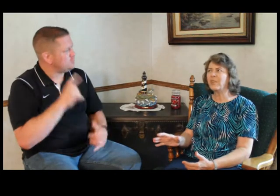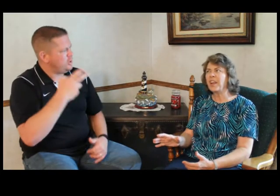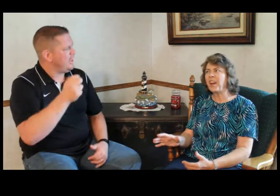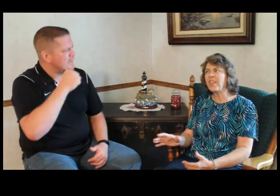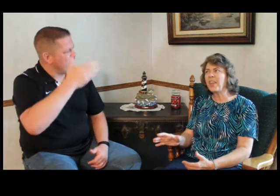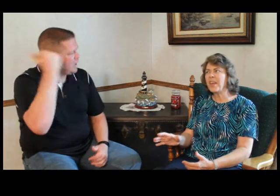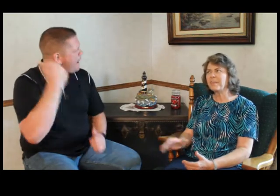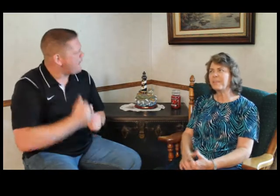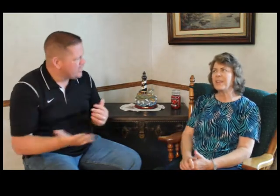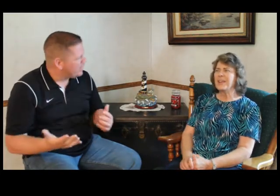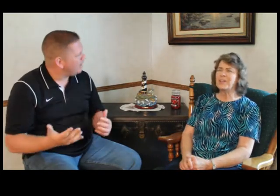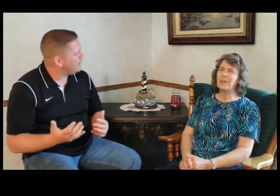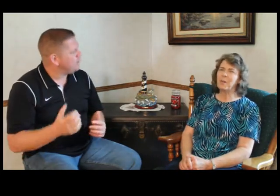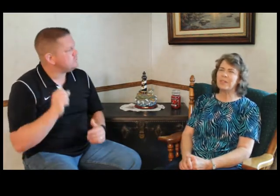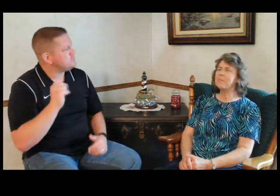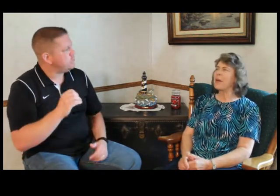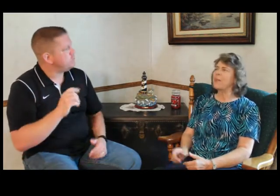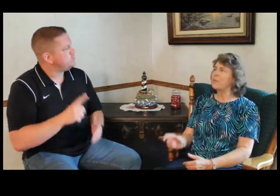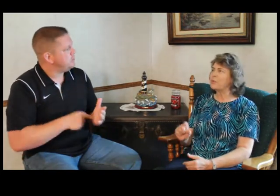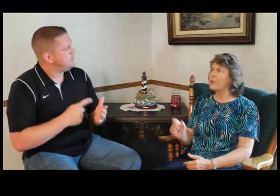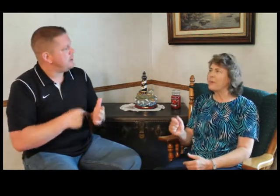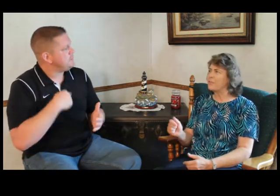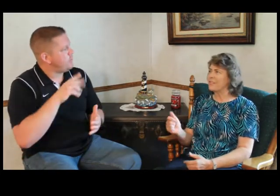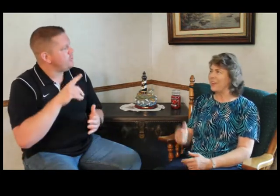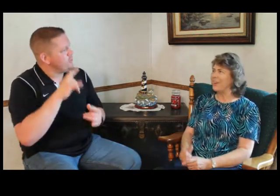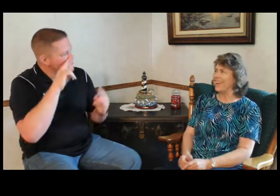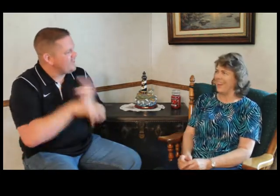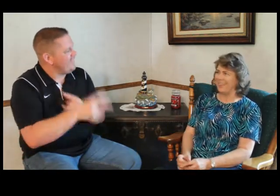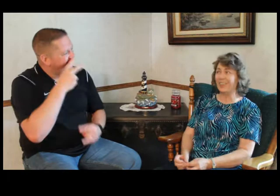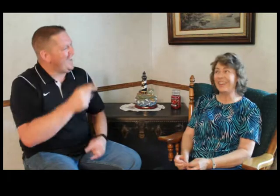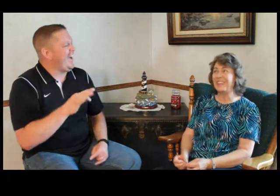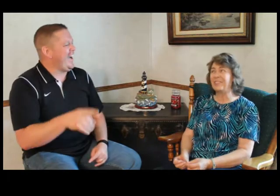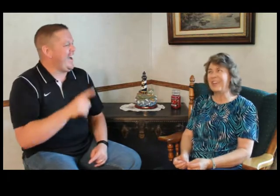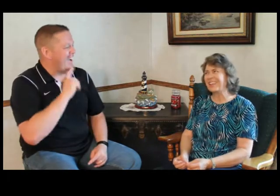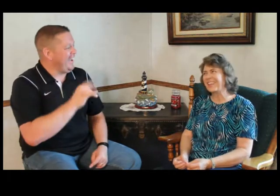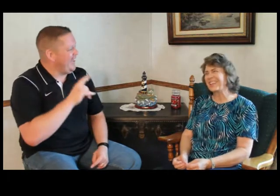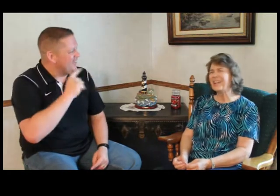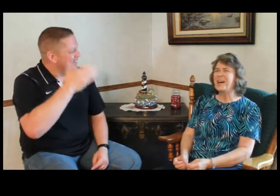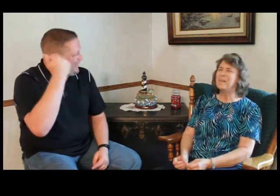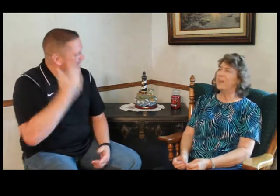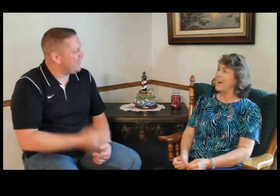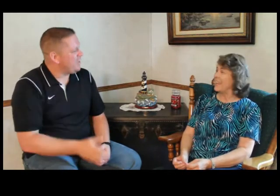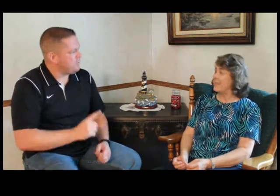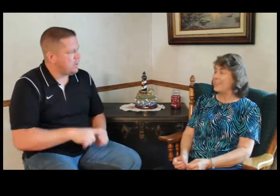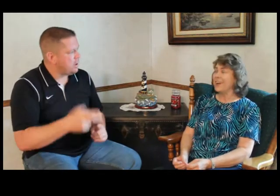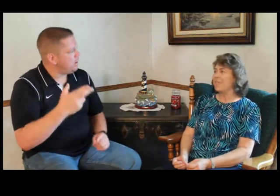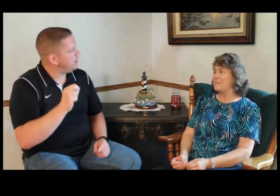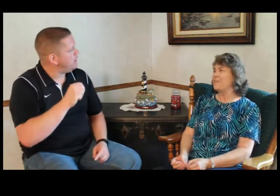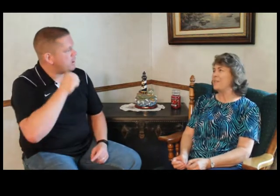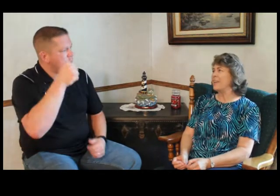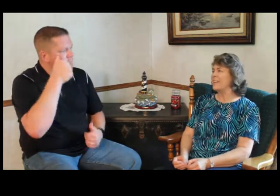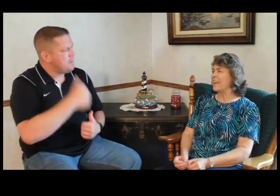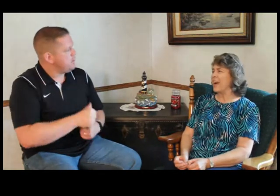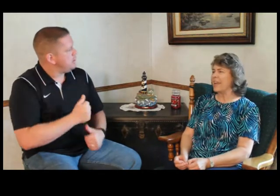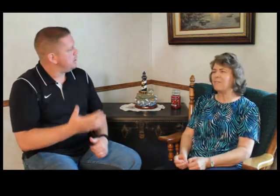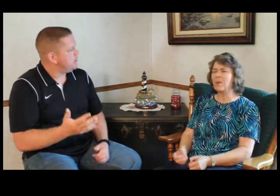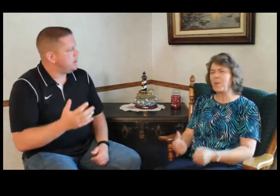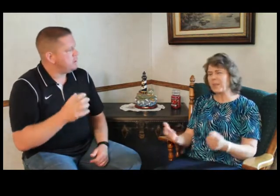forget everything. So sometimes I would trick him to see if he really didn't forget things. But he would not remember anything. I gave him our wedding